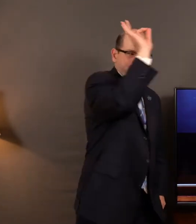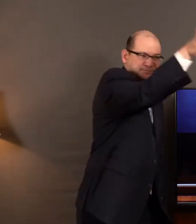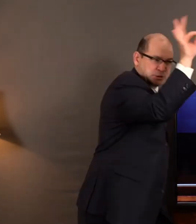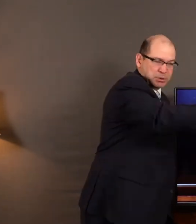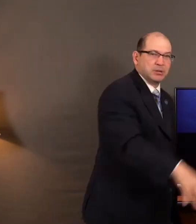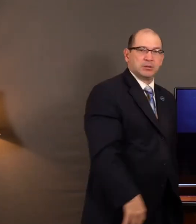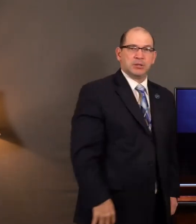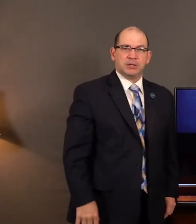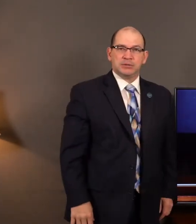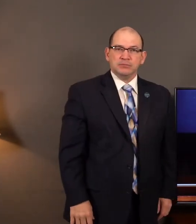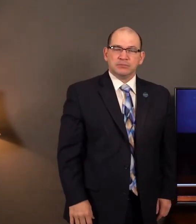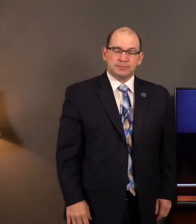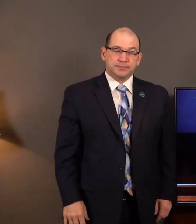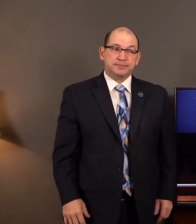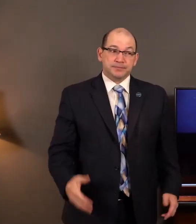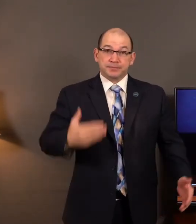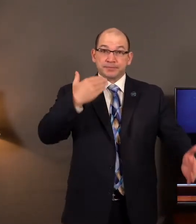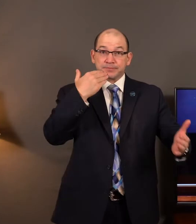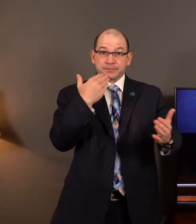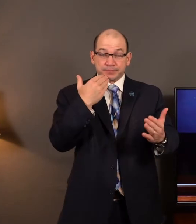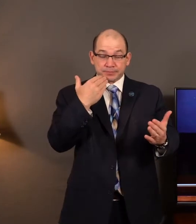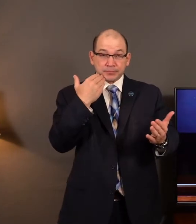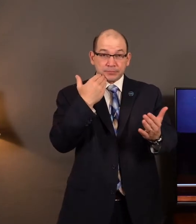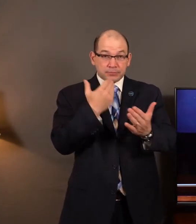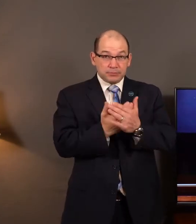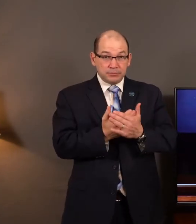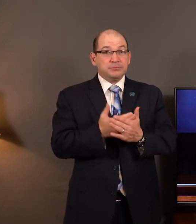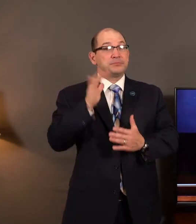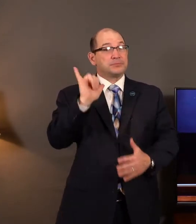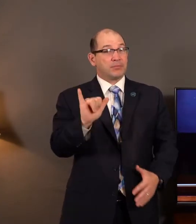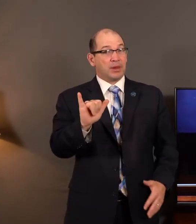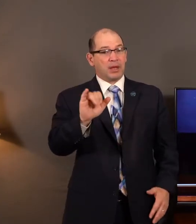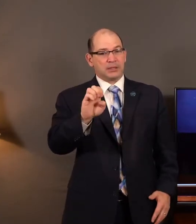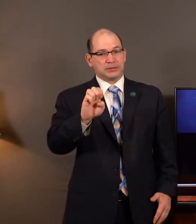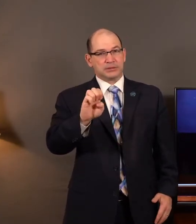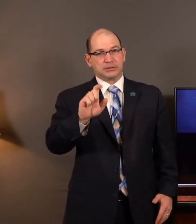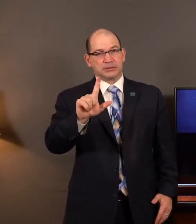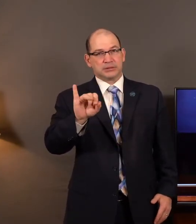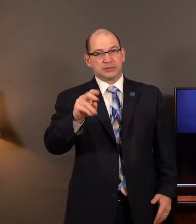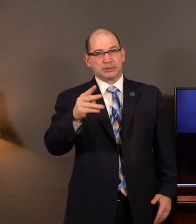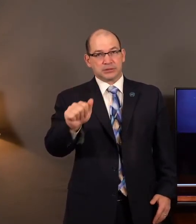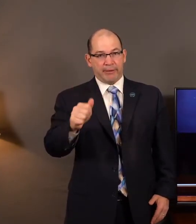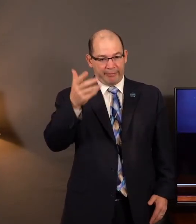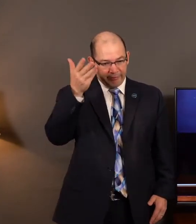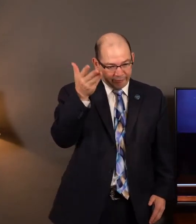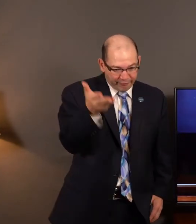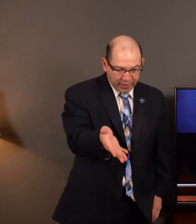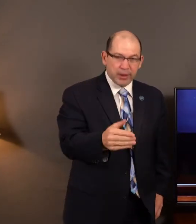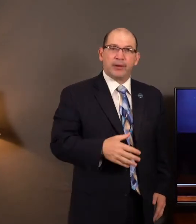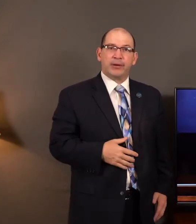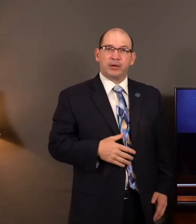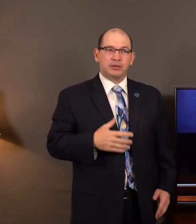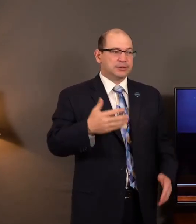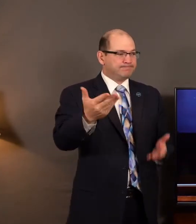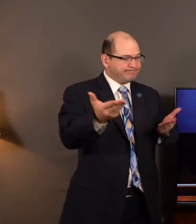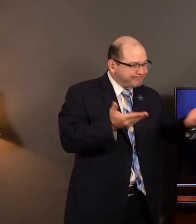was certainly fortunate for the kingdom that they had Elisha living amongst them. And ministering to them. And proclaiming the truth